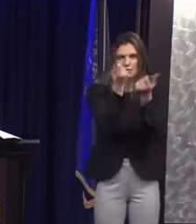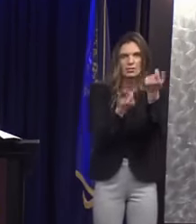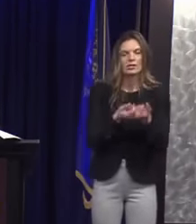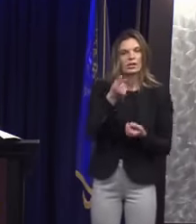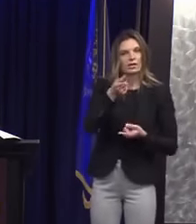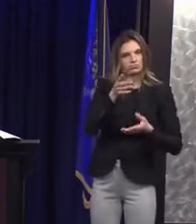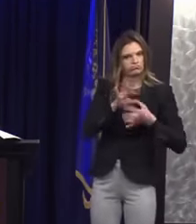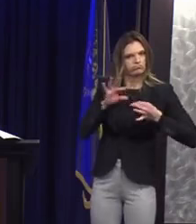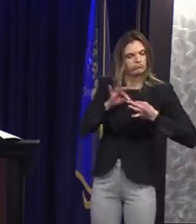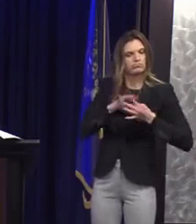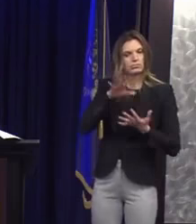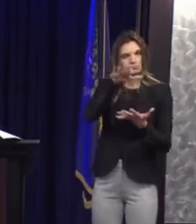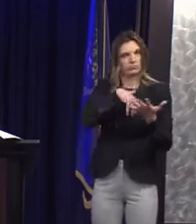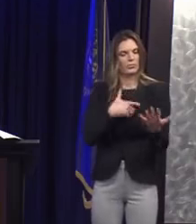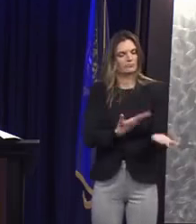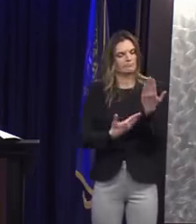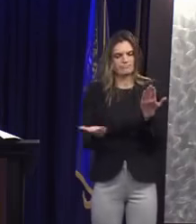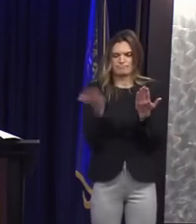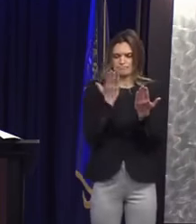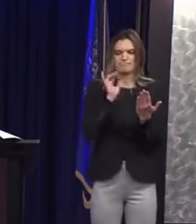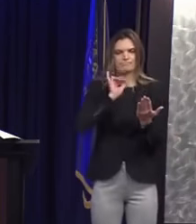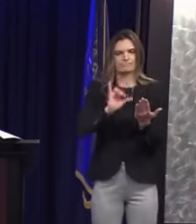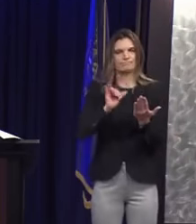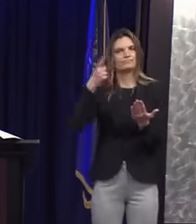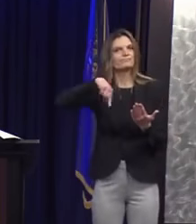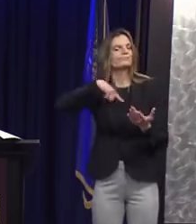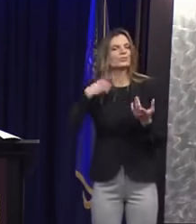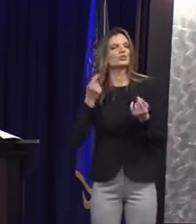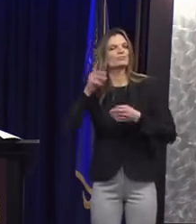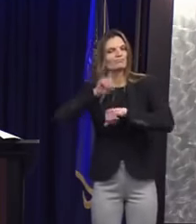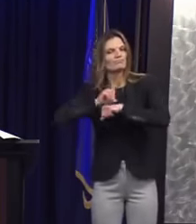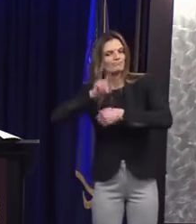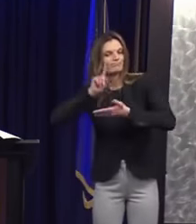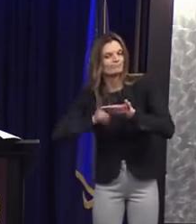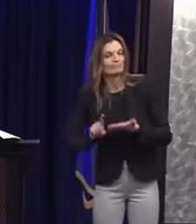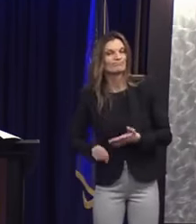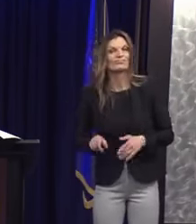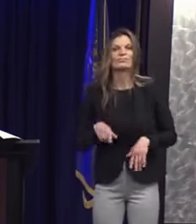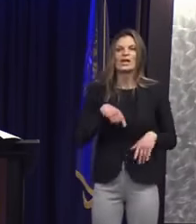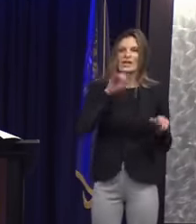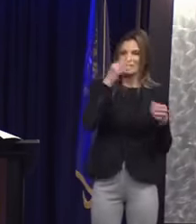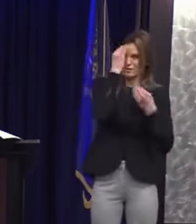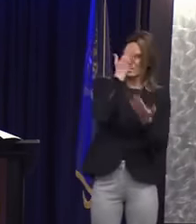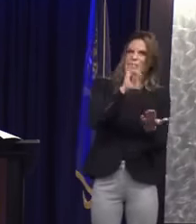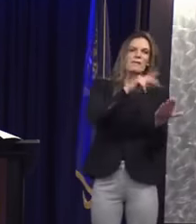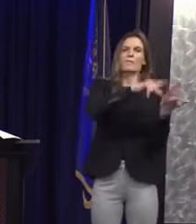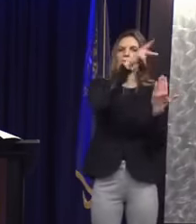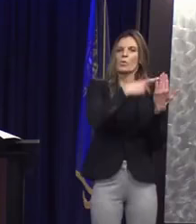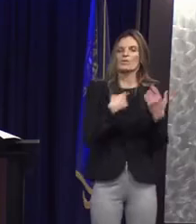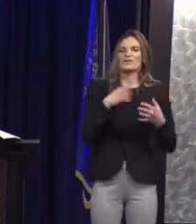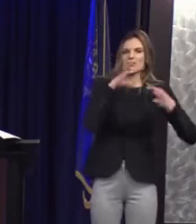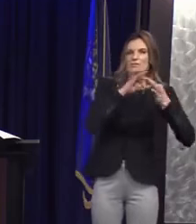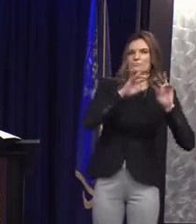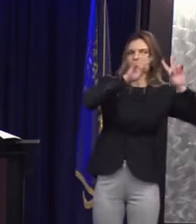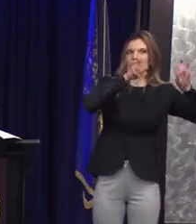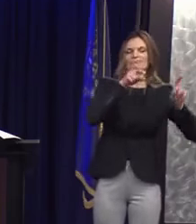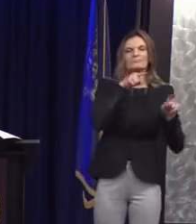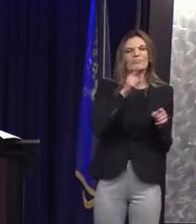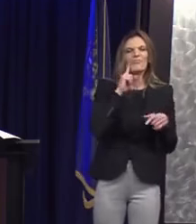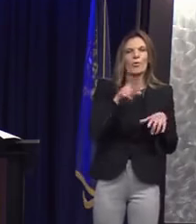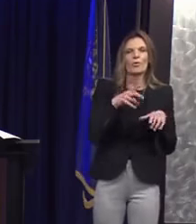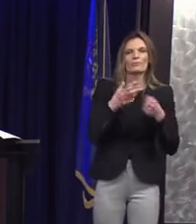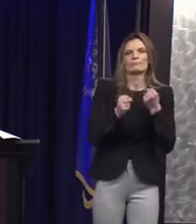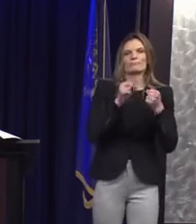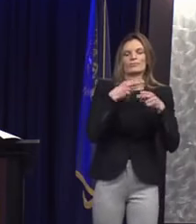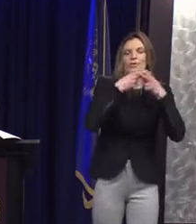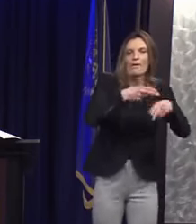Make Your Date is a maternal health program designed to prevent preterm births for at-risk mothers